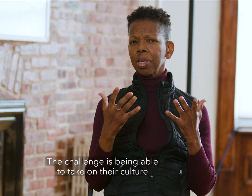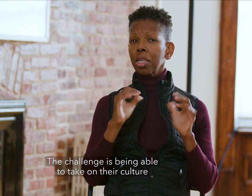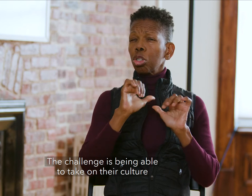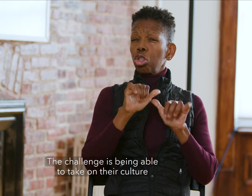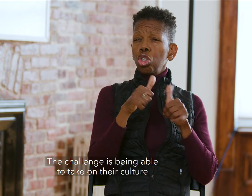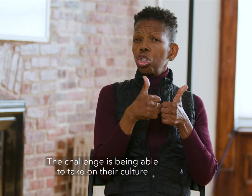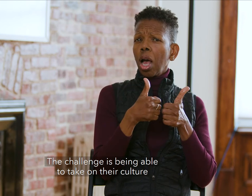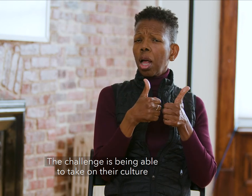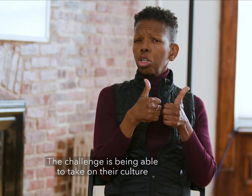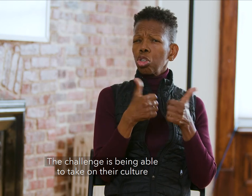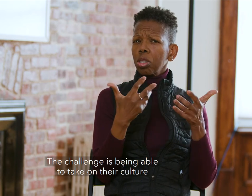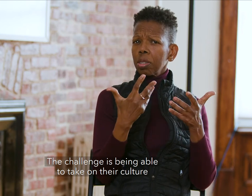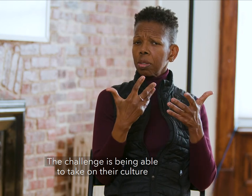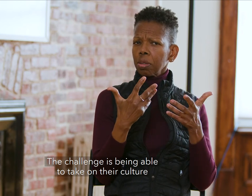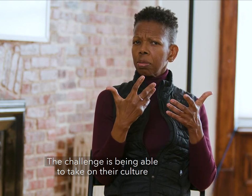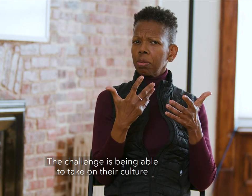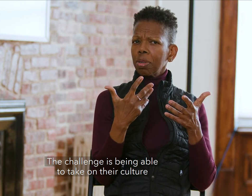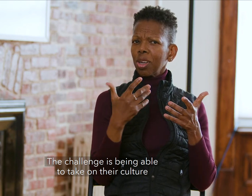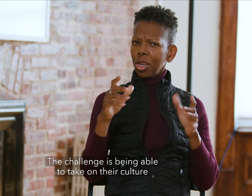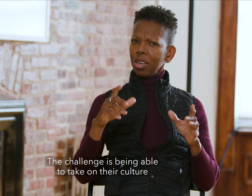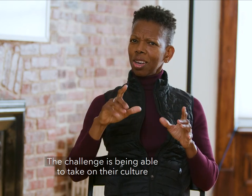The challenge is being able to take on their culture